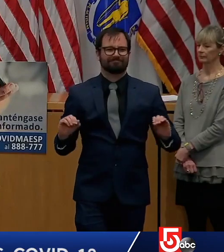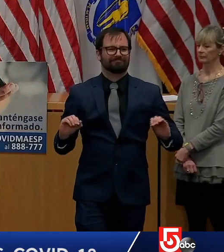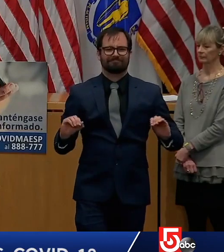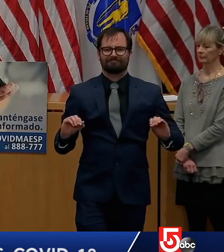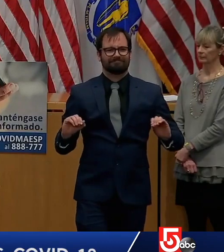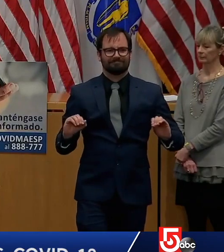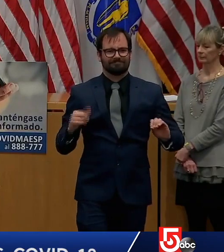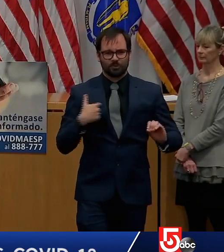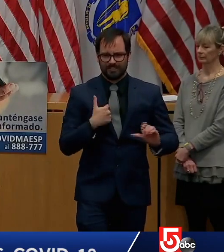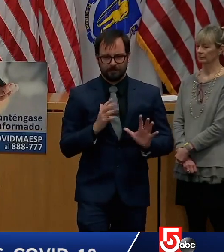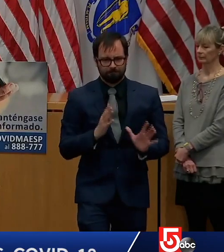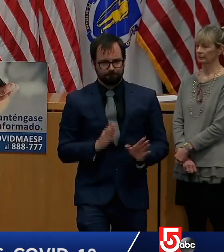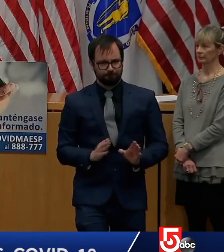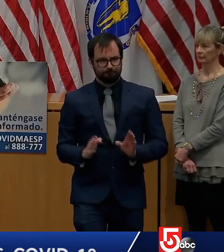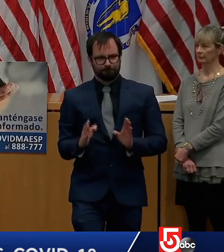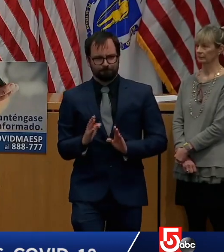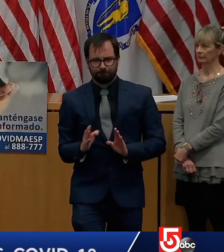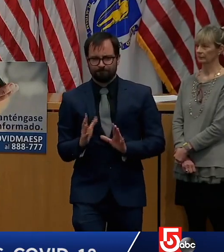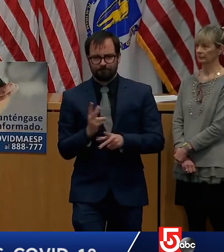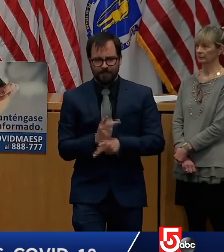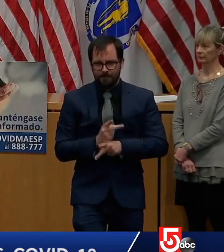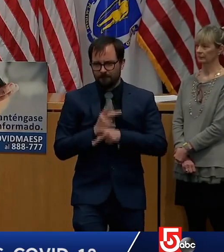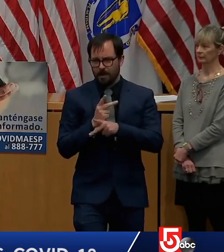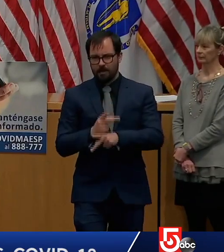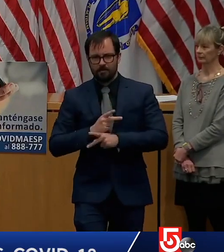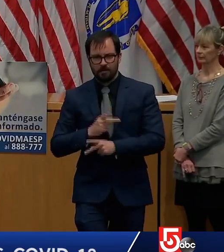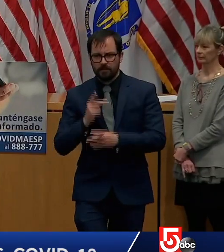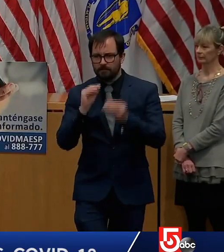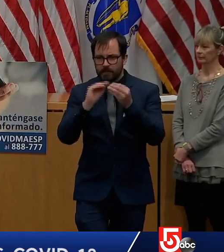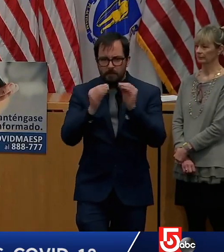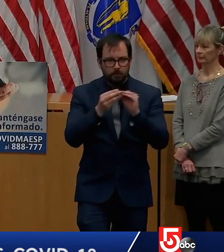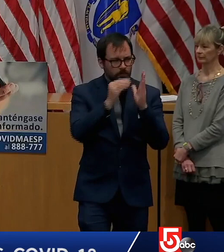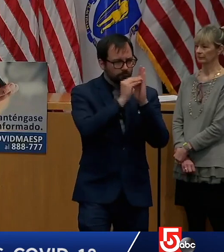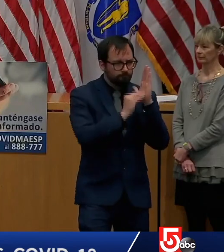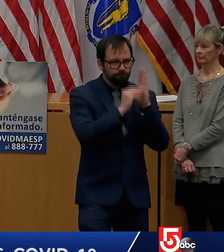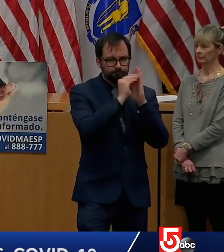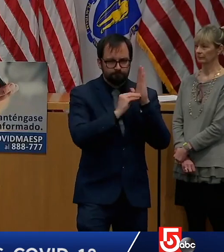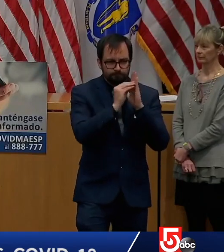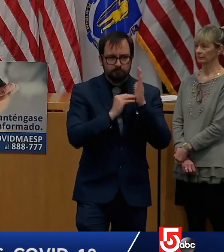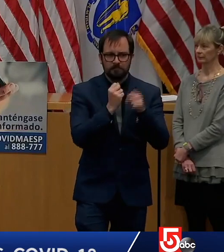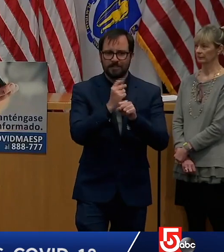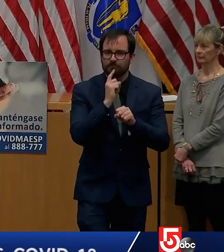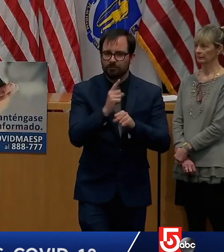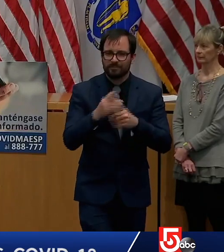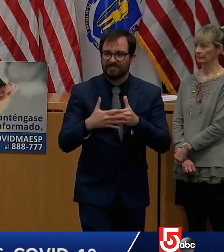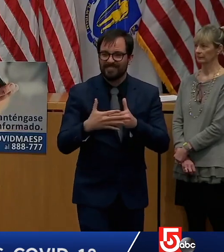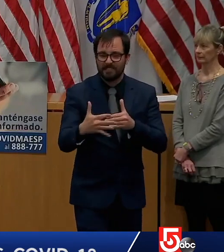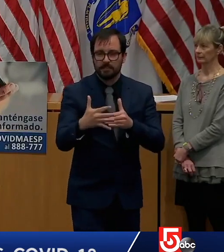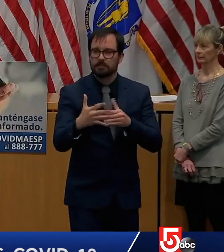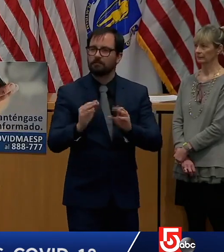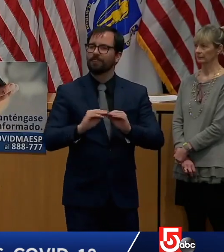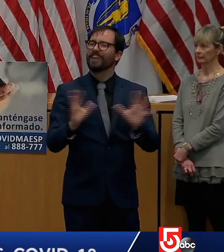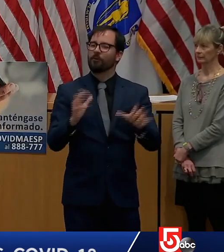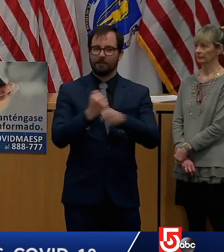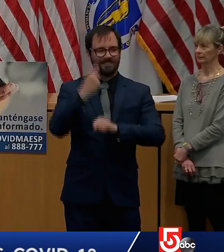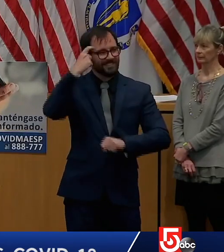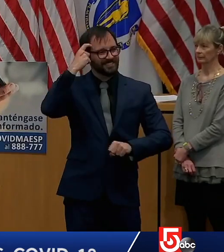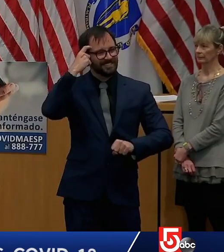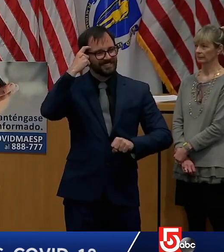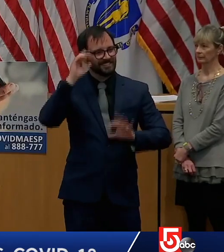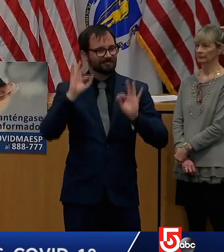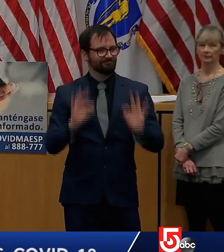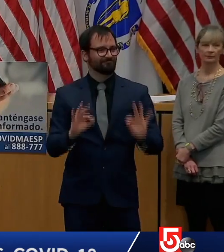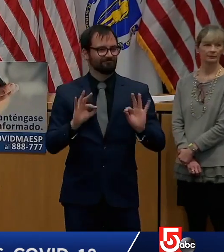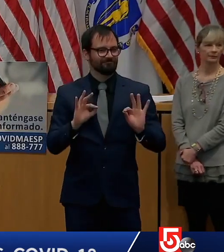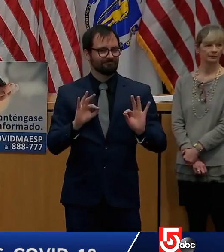possibly can and try and come up with a way to move forward on this that makes sense, which I appreciate. Governor, do you sometimes feel like